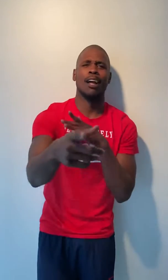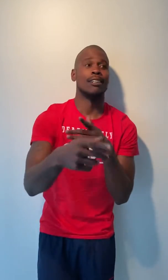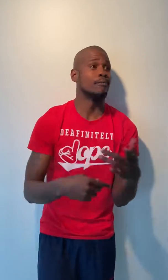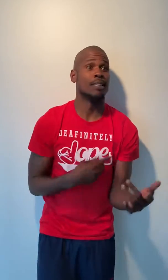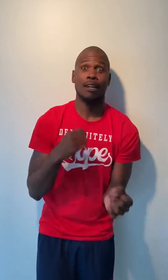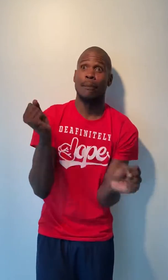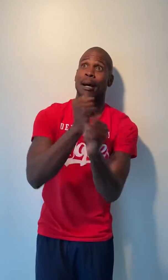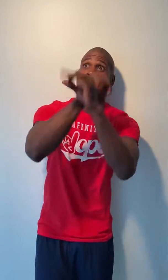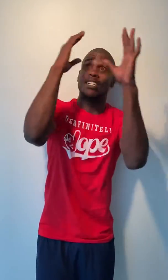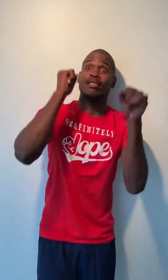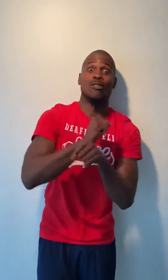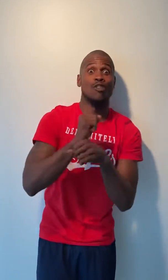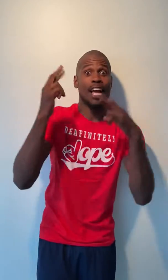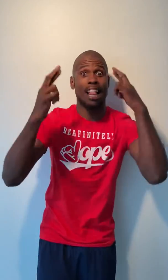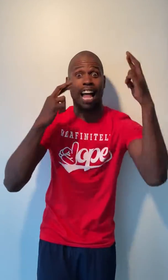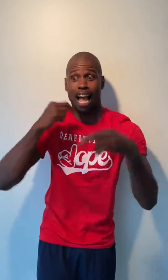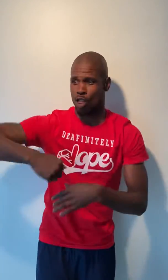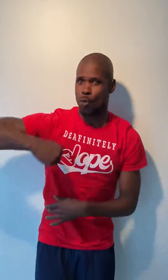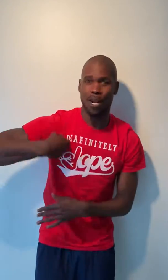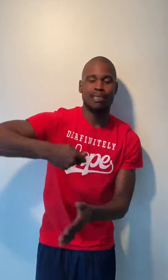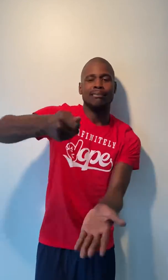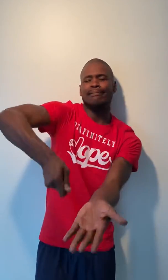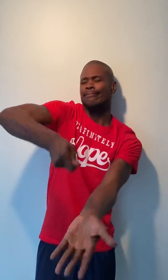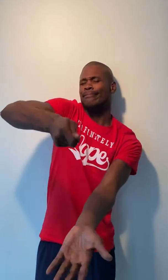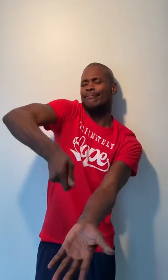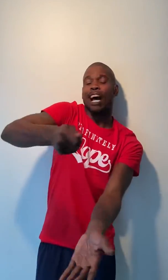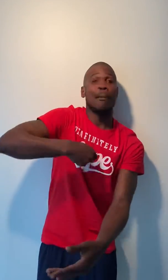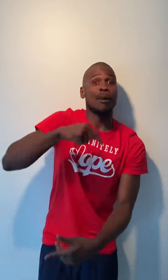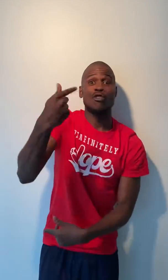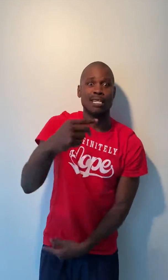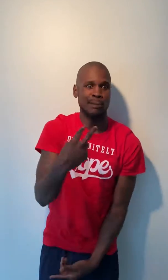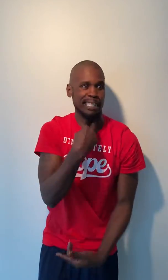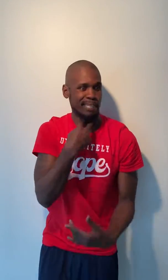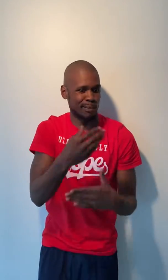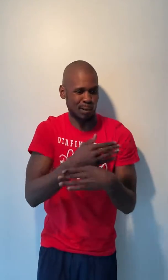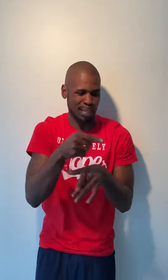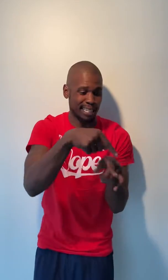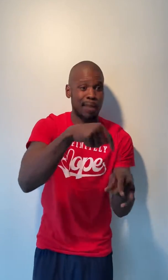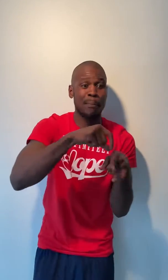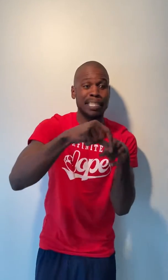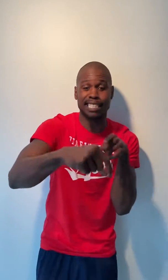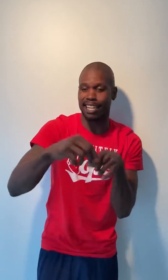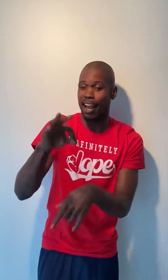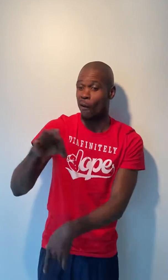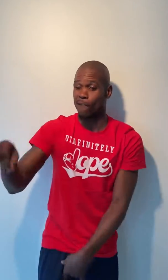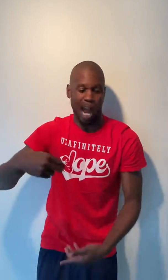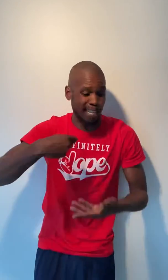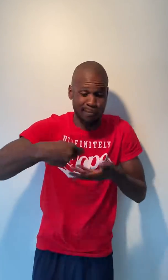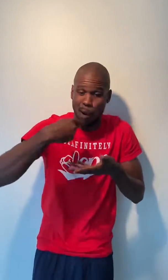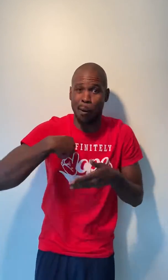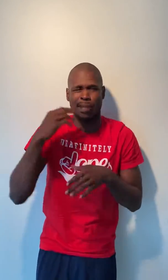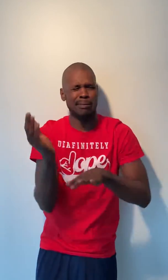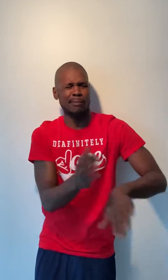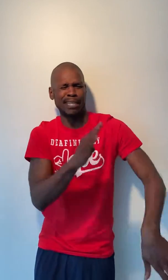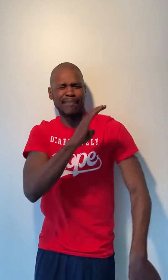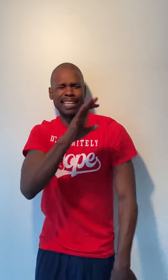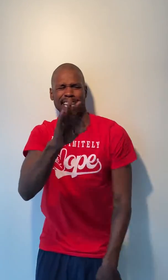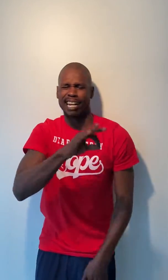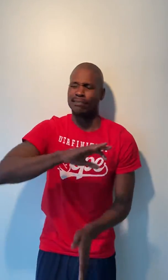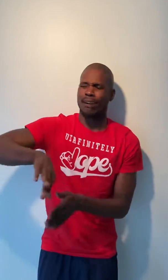Yeah, my dreams were realized, wings was double fried, my queen was stuck between the peas and kettle fries, I quit with the beef, then I gave